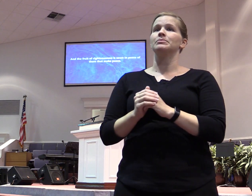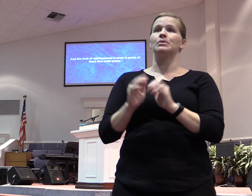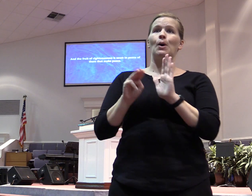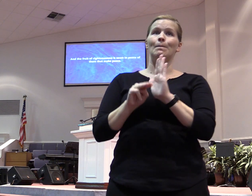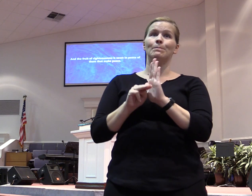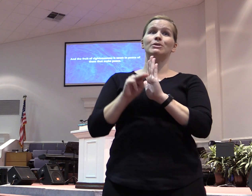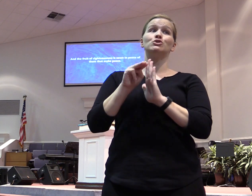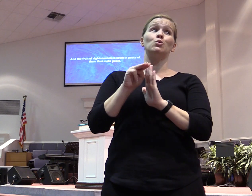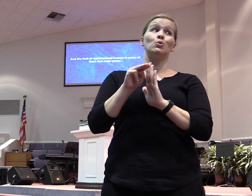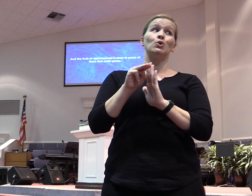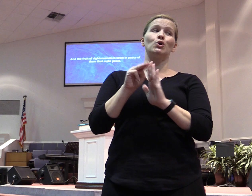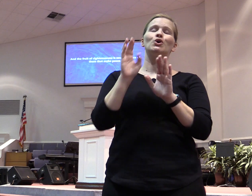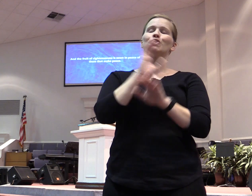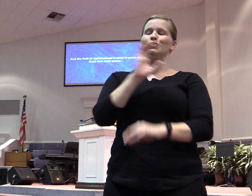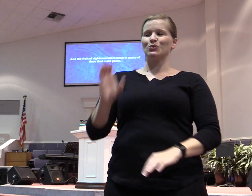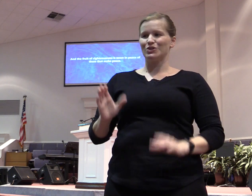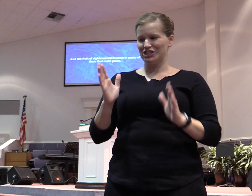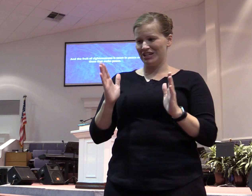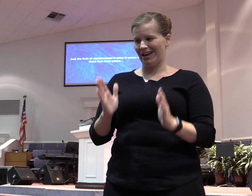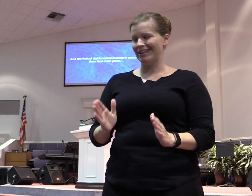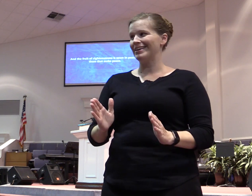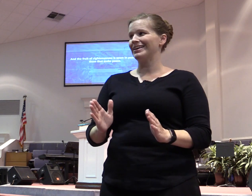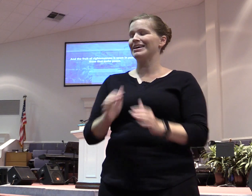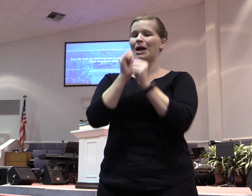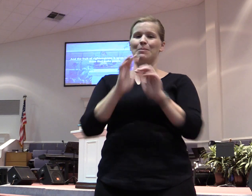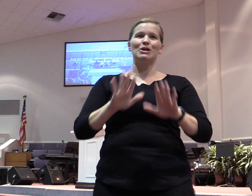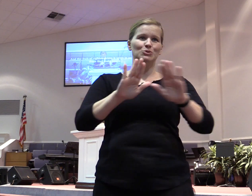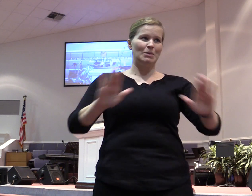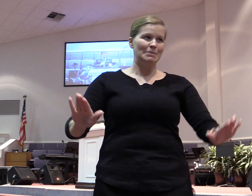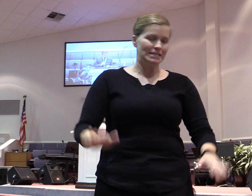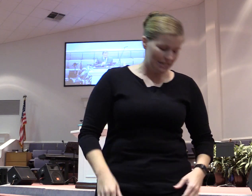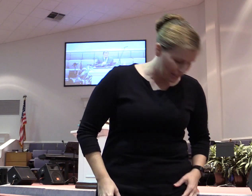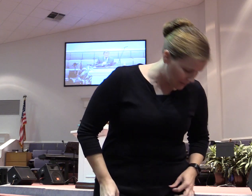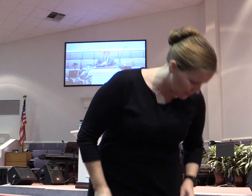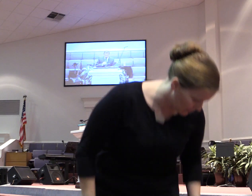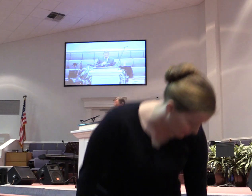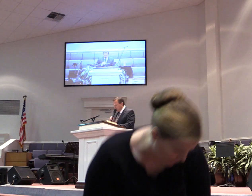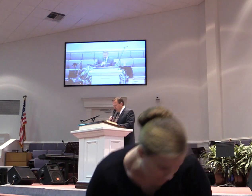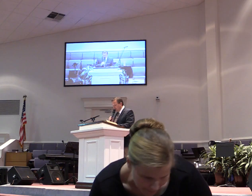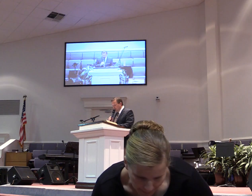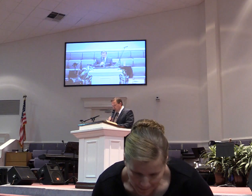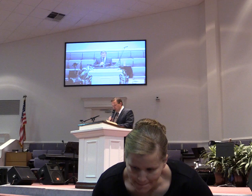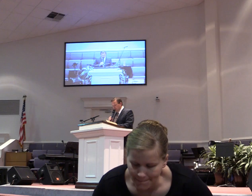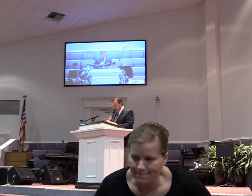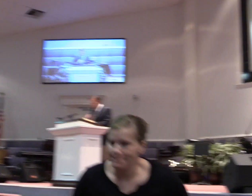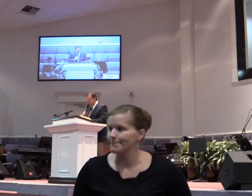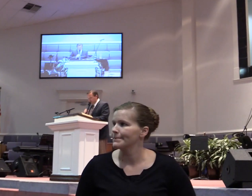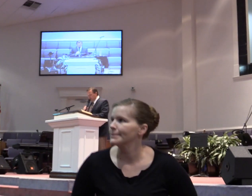Mature. Christianity. God bless you. may be seated. This is where we left off last week. But I felt